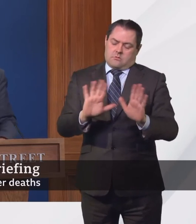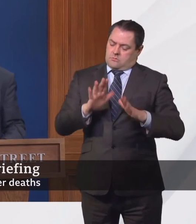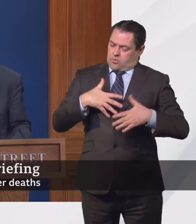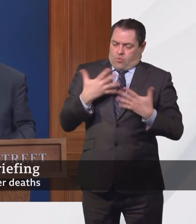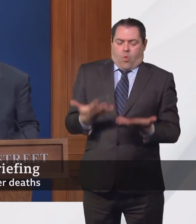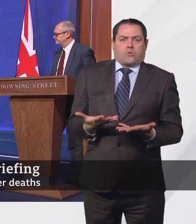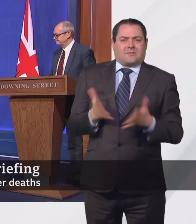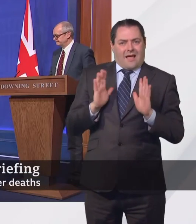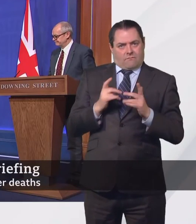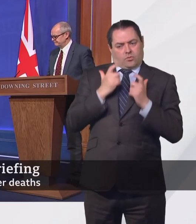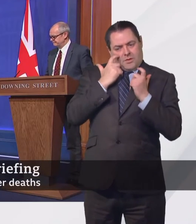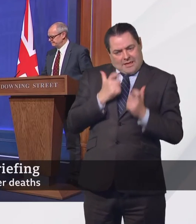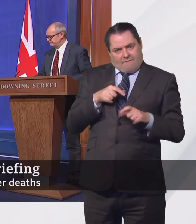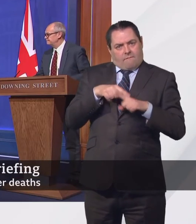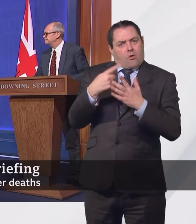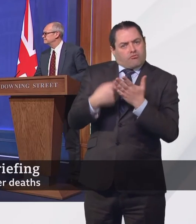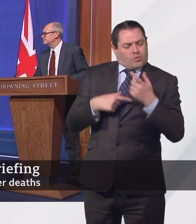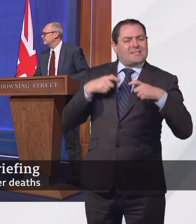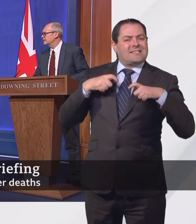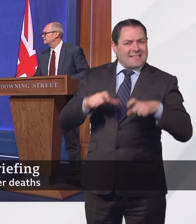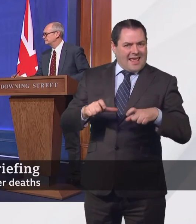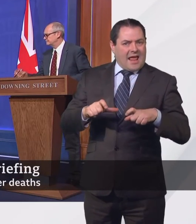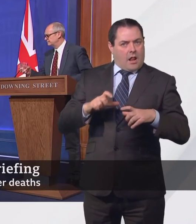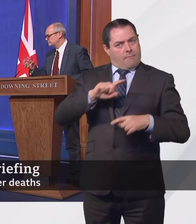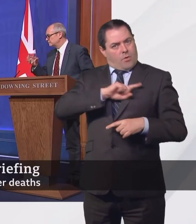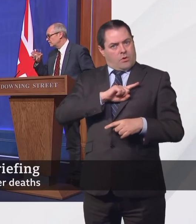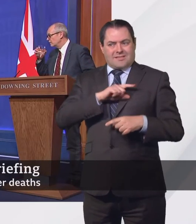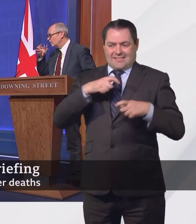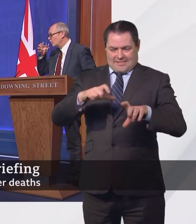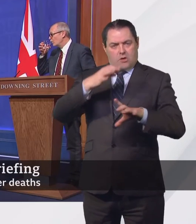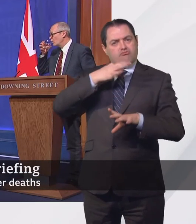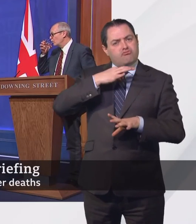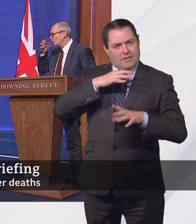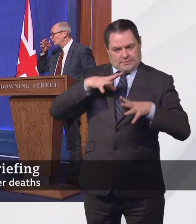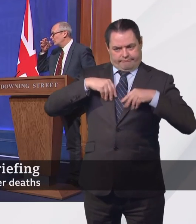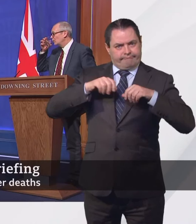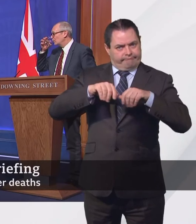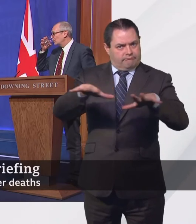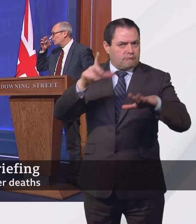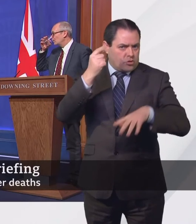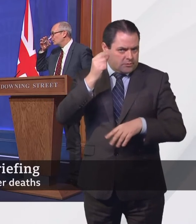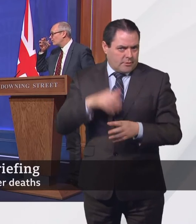Thank you. Thanks very much, Patrick. Thank you, Chris. Let's go to Beatrice from London.